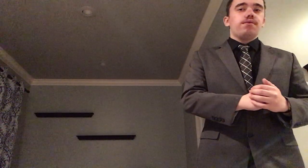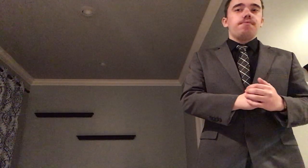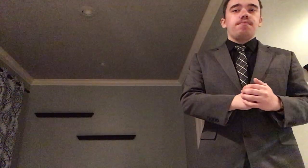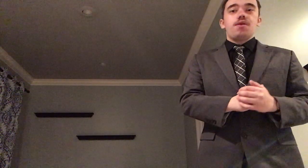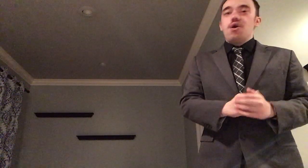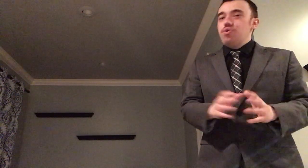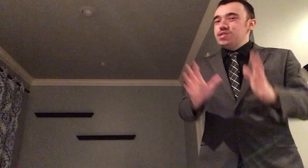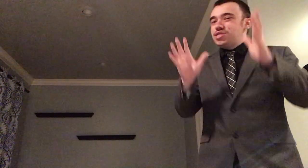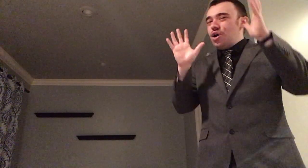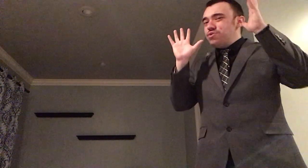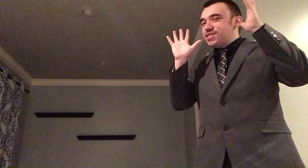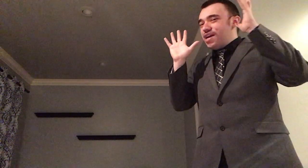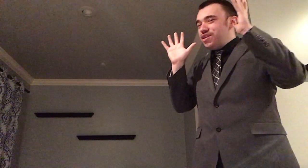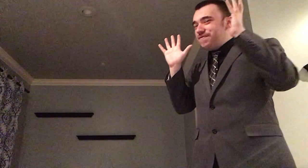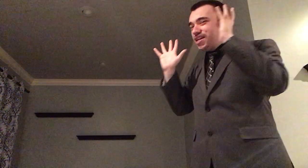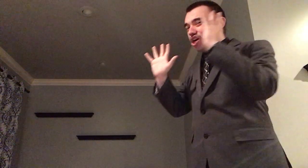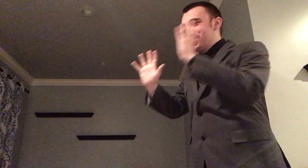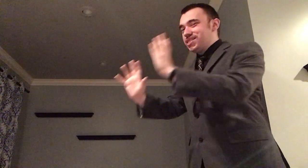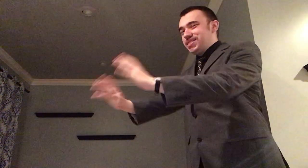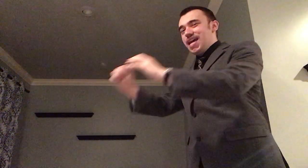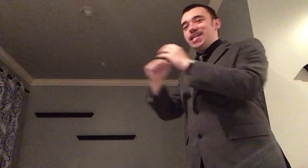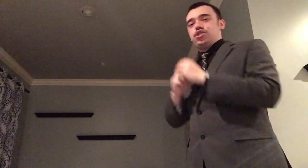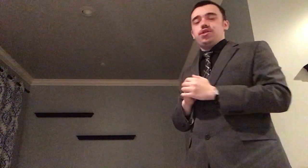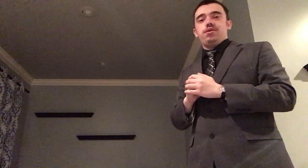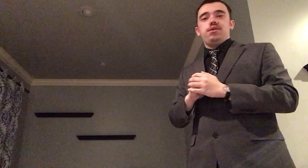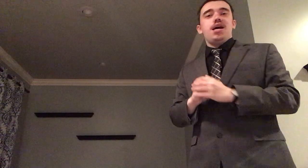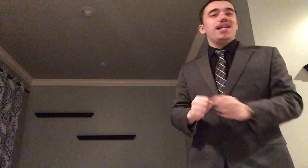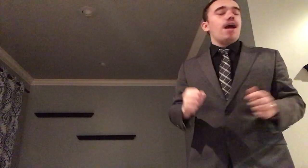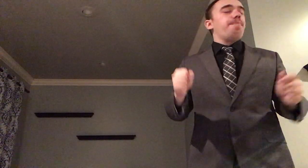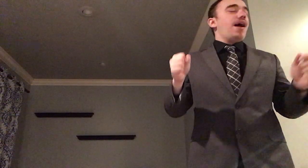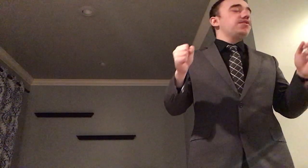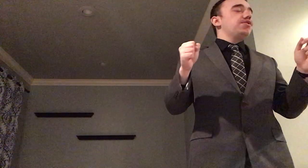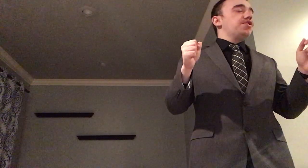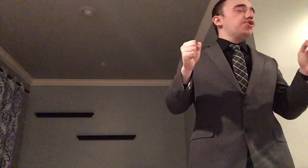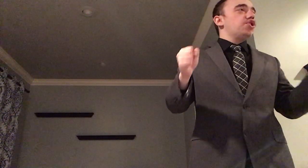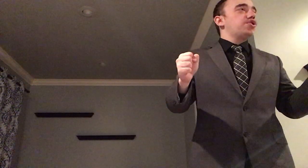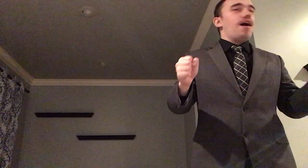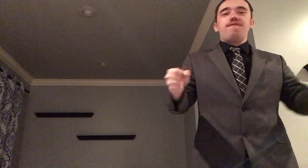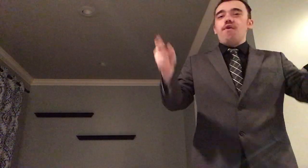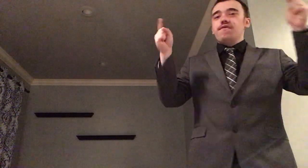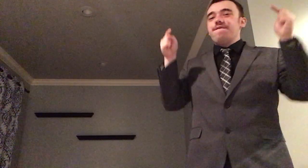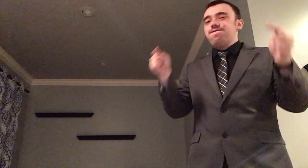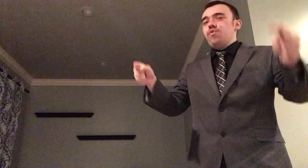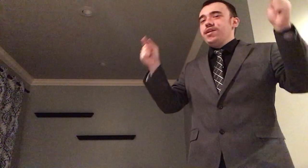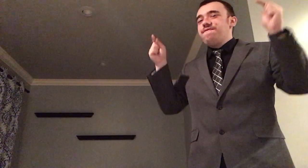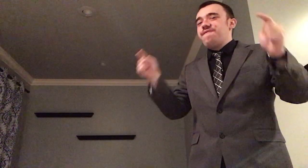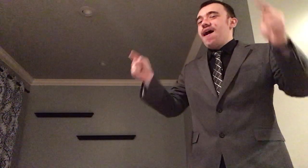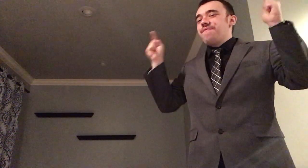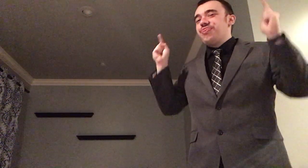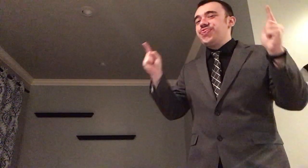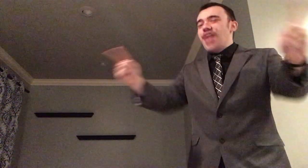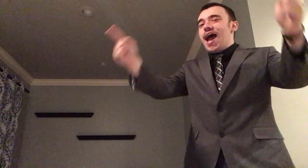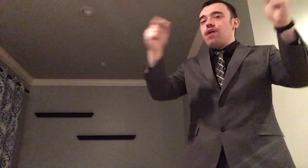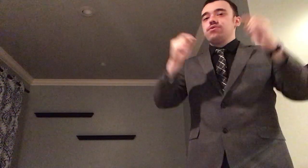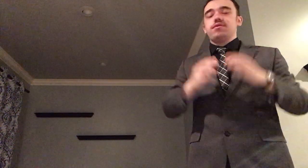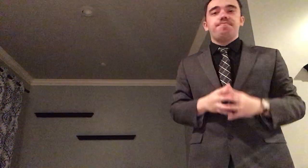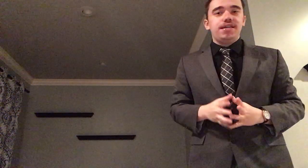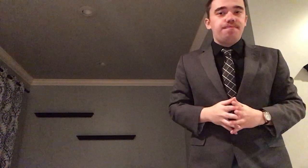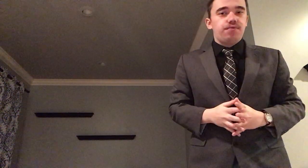who was so scared to even get on stage now passes a church of over 45 000 people